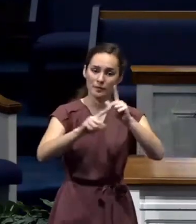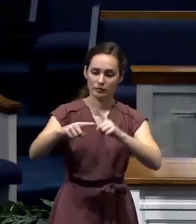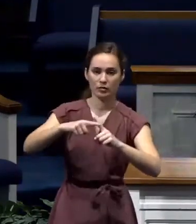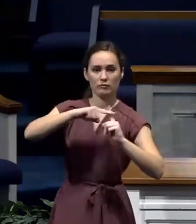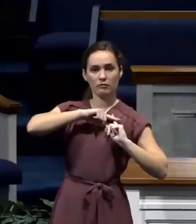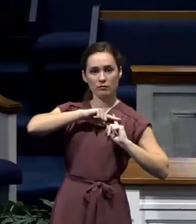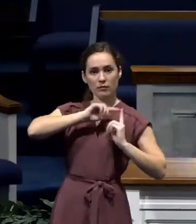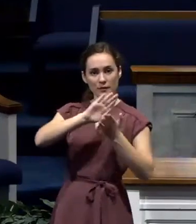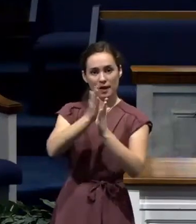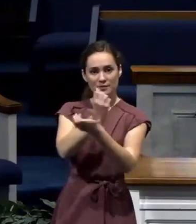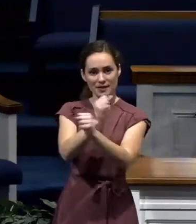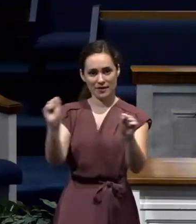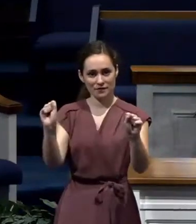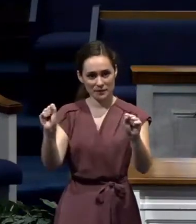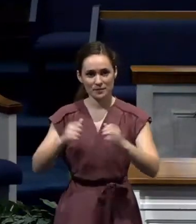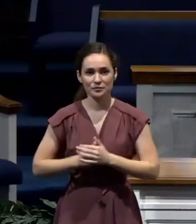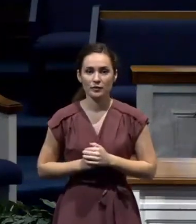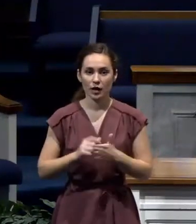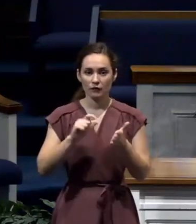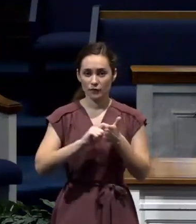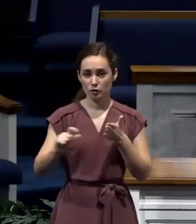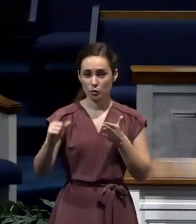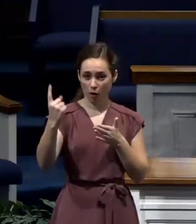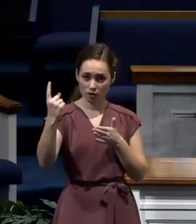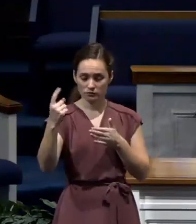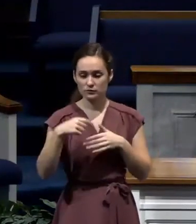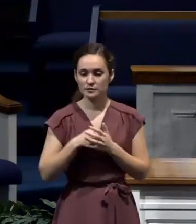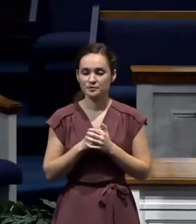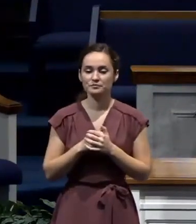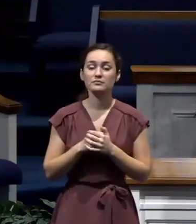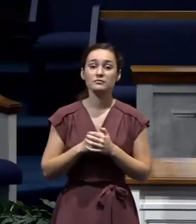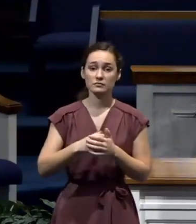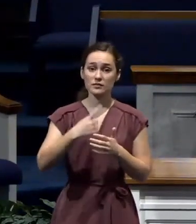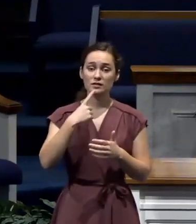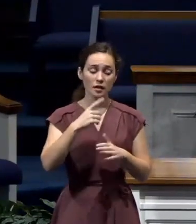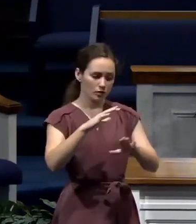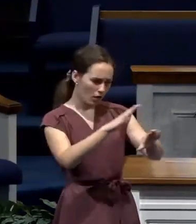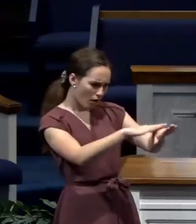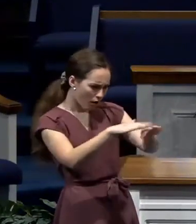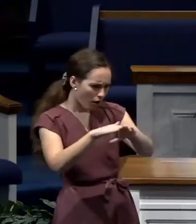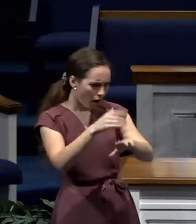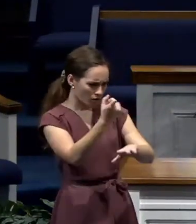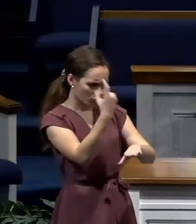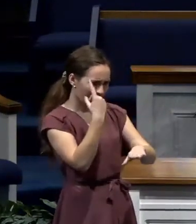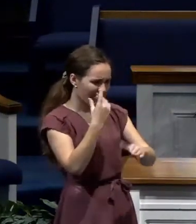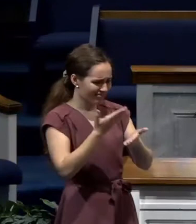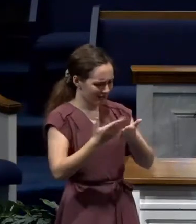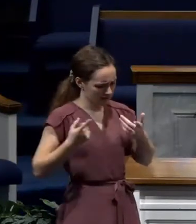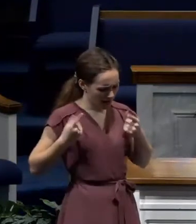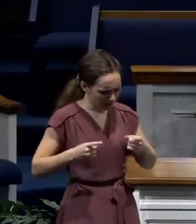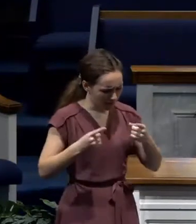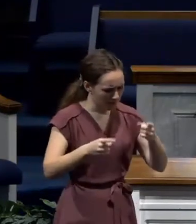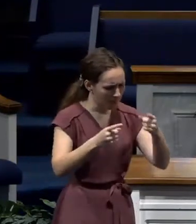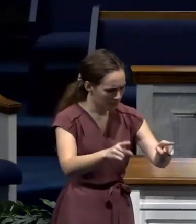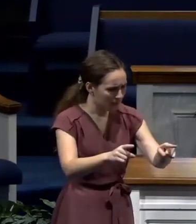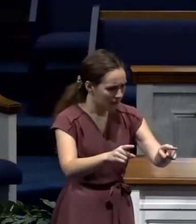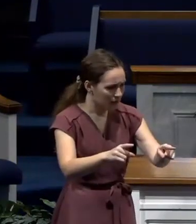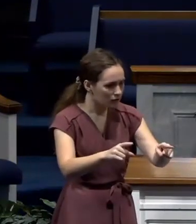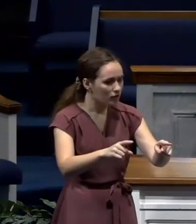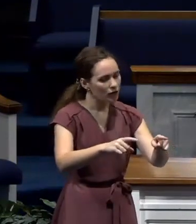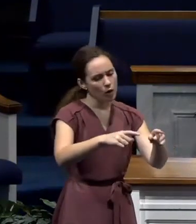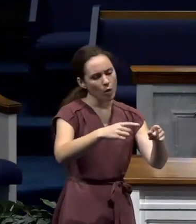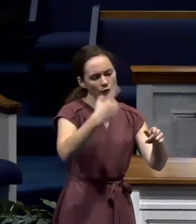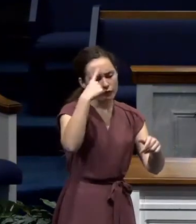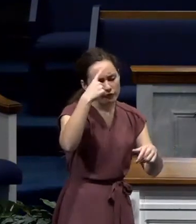chapter one. Notice what it says. But I would that you should understand, brethren, that the things which happen unto me have fallen out rather unto the